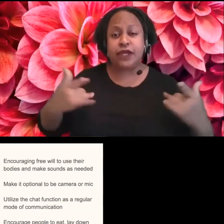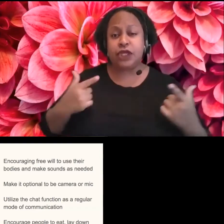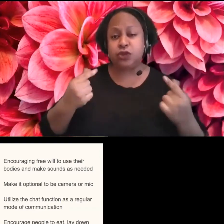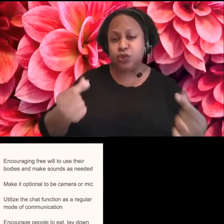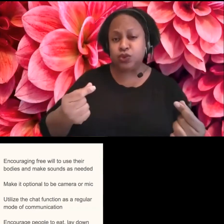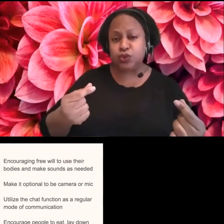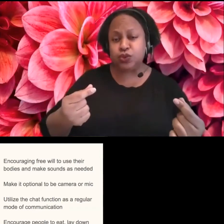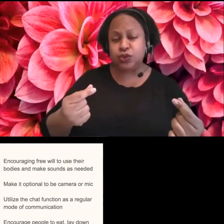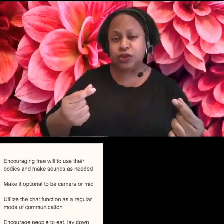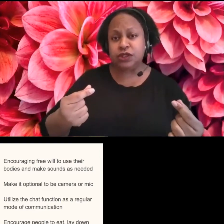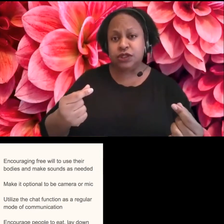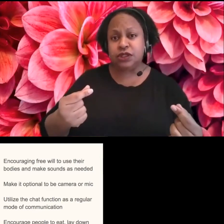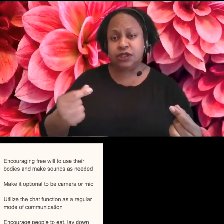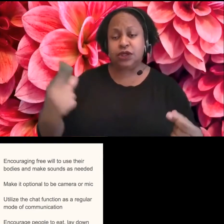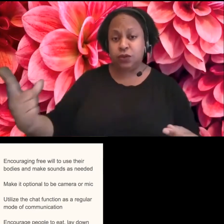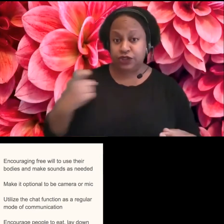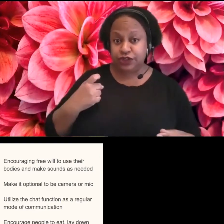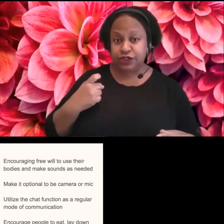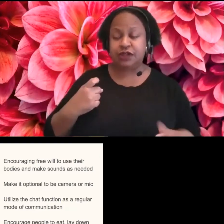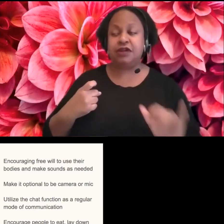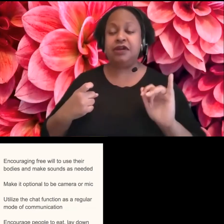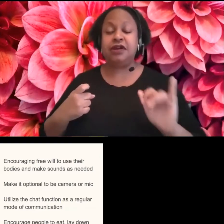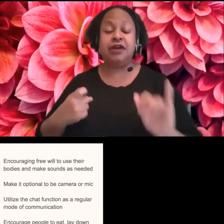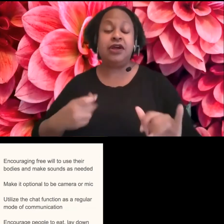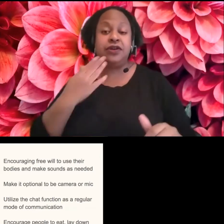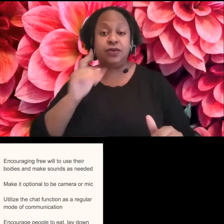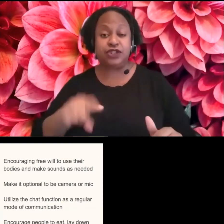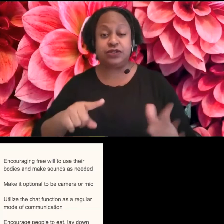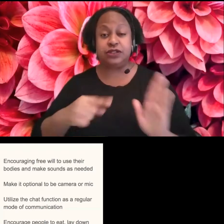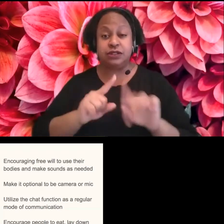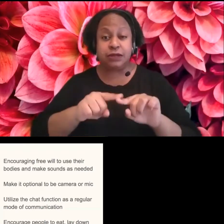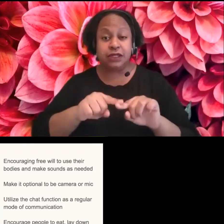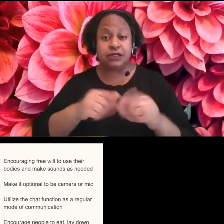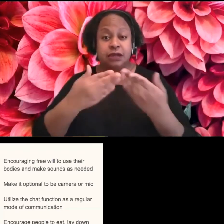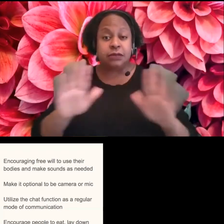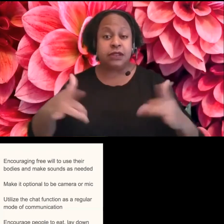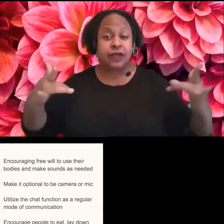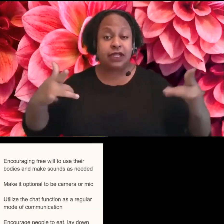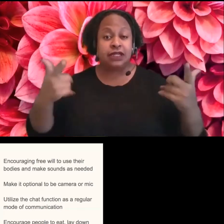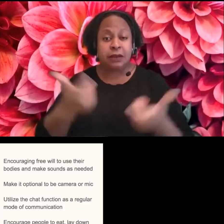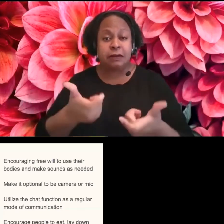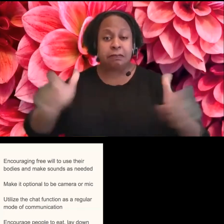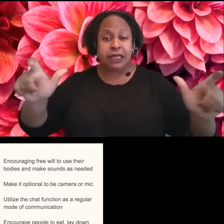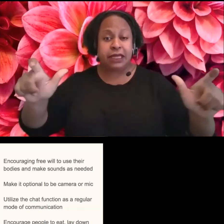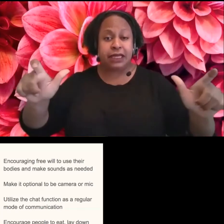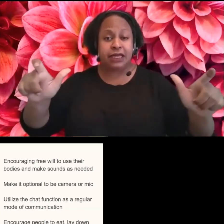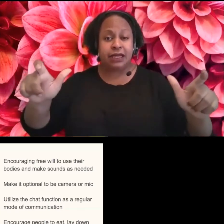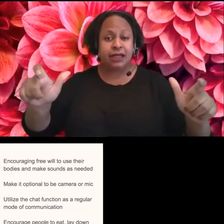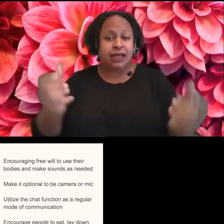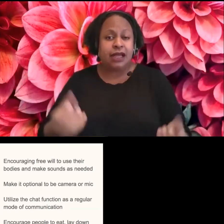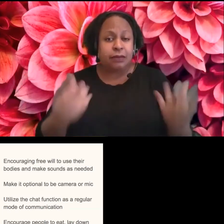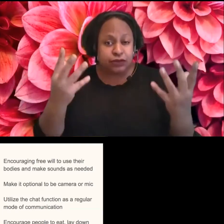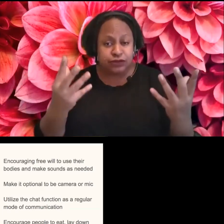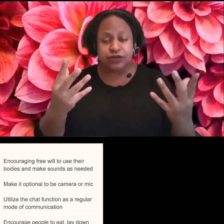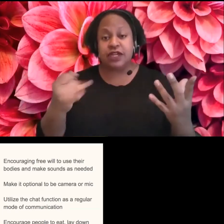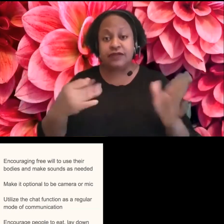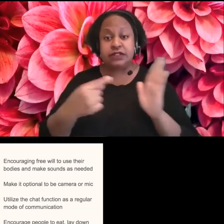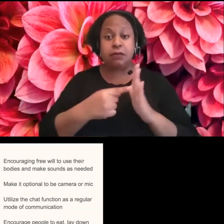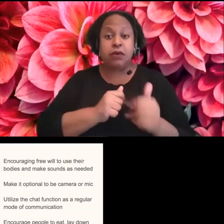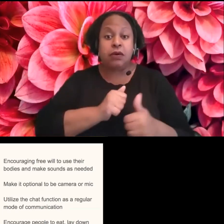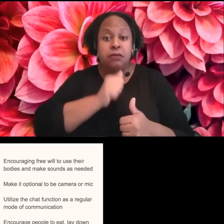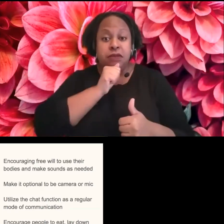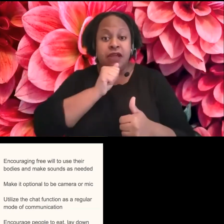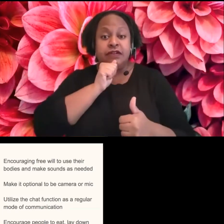event, like how large it is. Um, because I do think it's easier with private things and when we're working with our employees